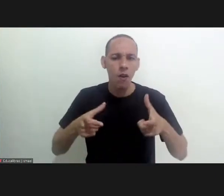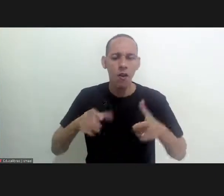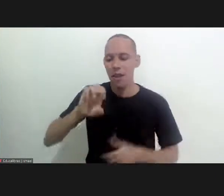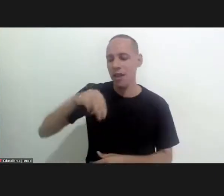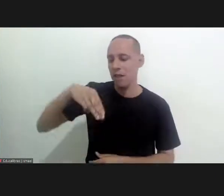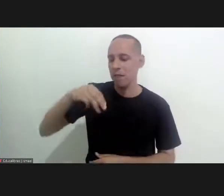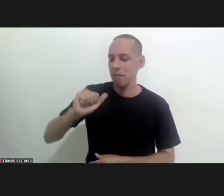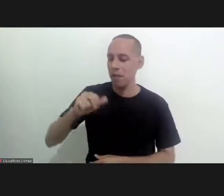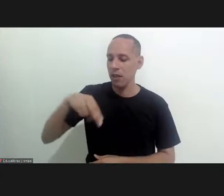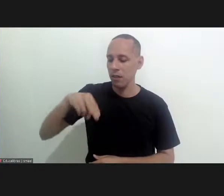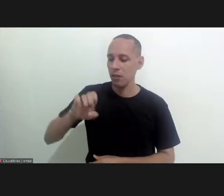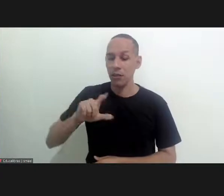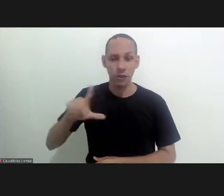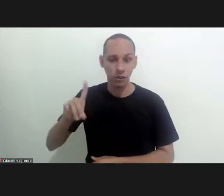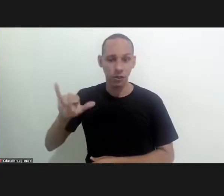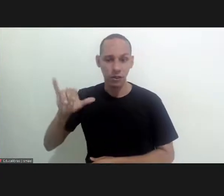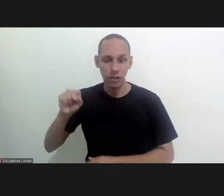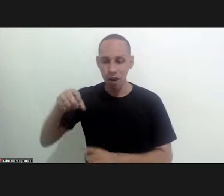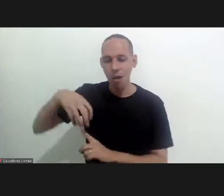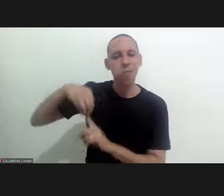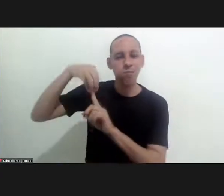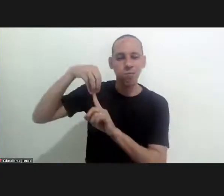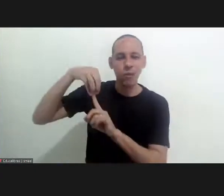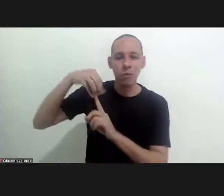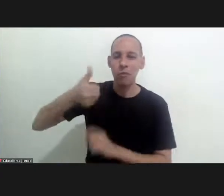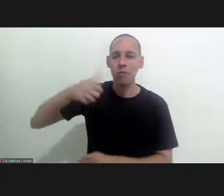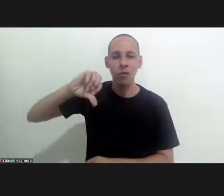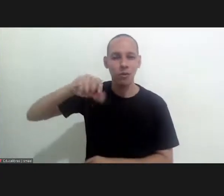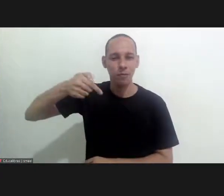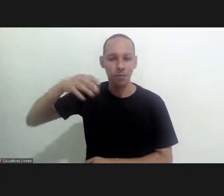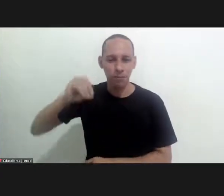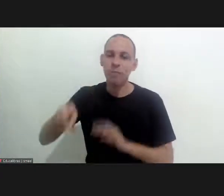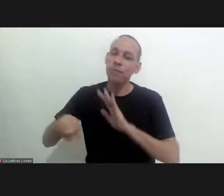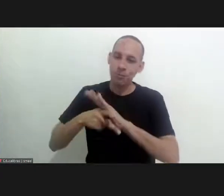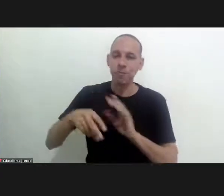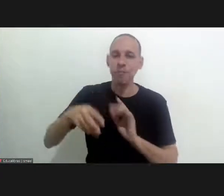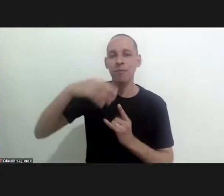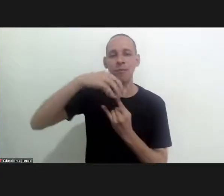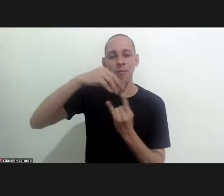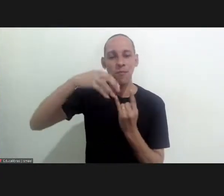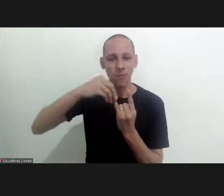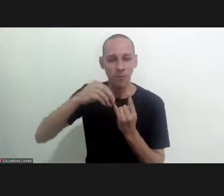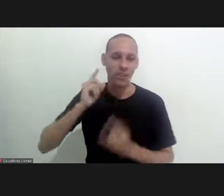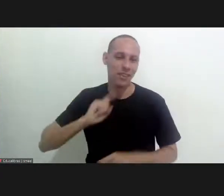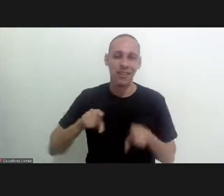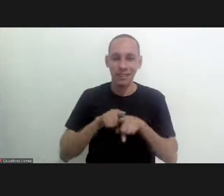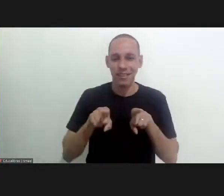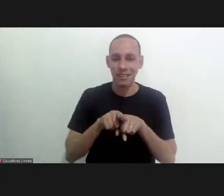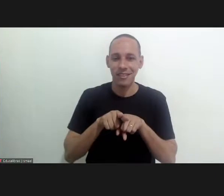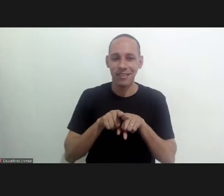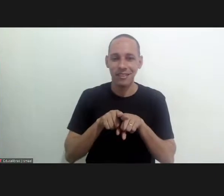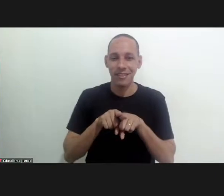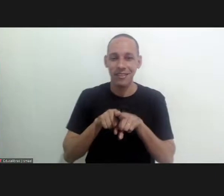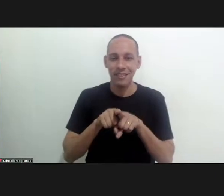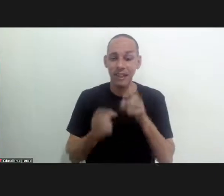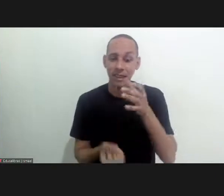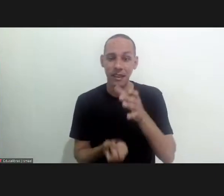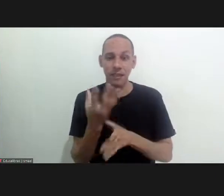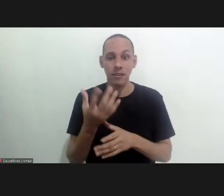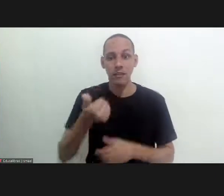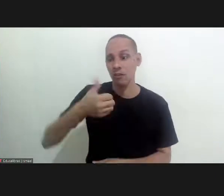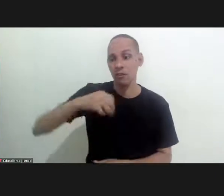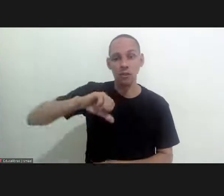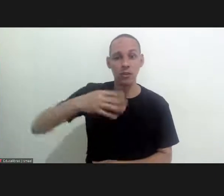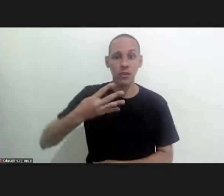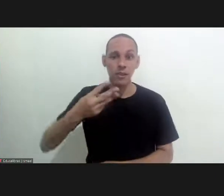center Emmanuel Diaz, which since 1970 is part of Fiocruz Minas. This